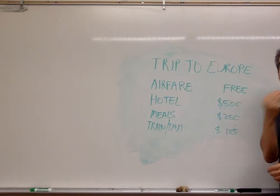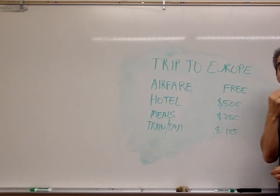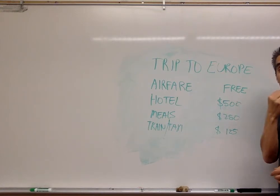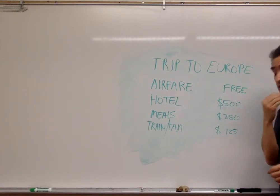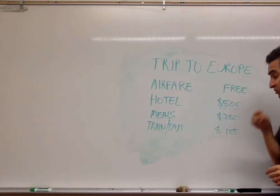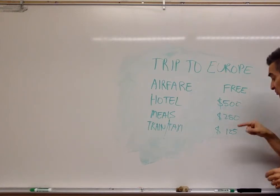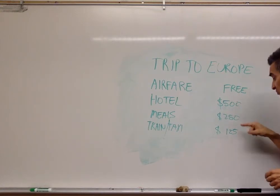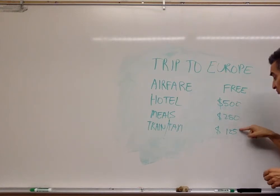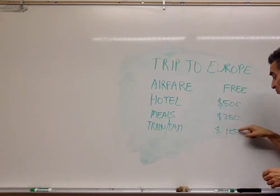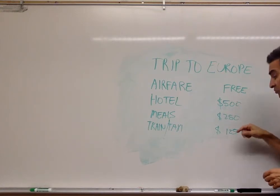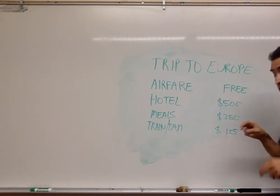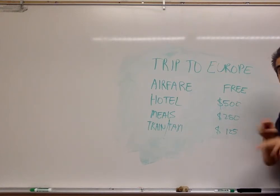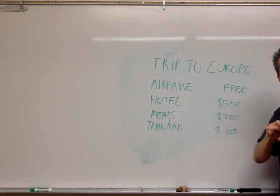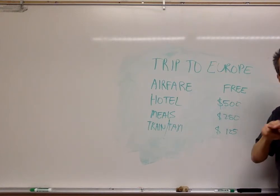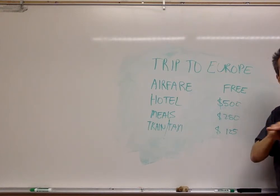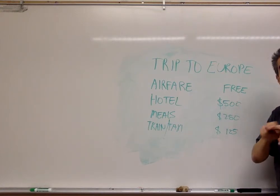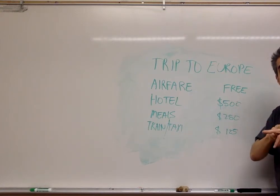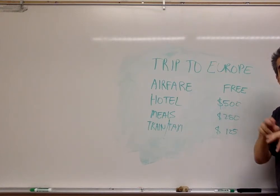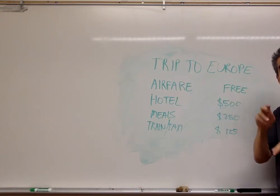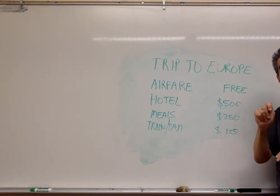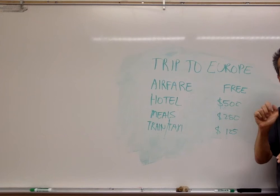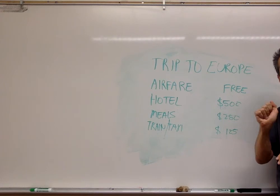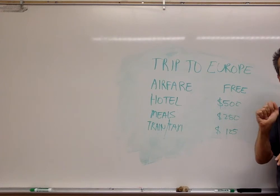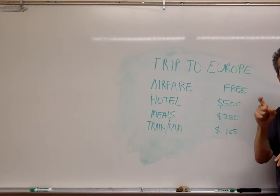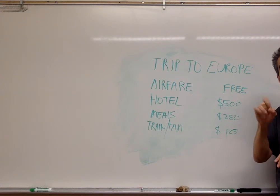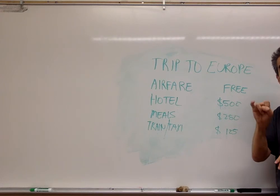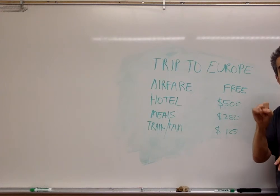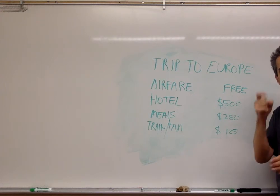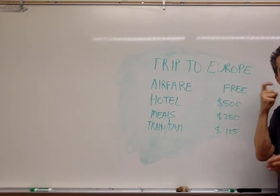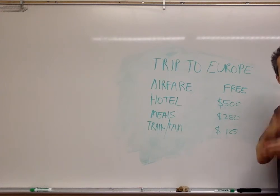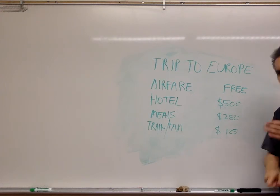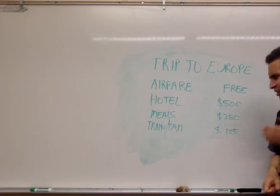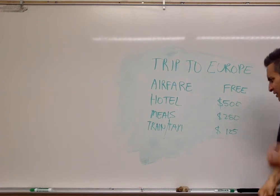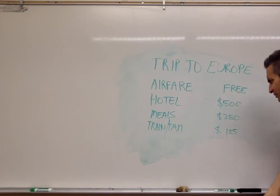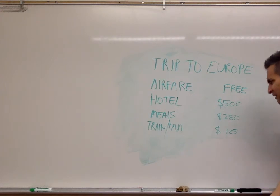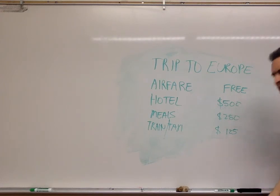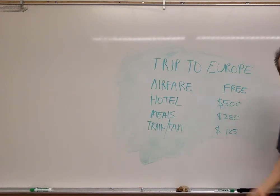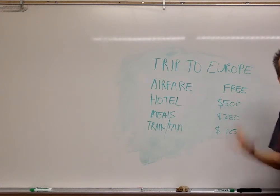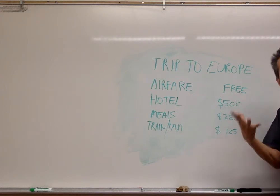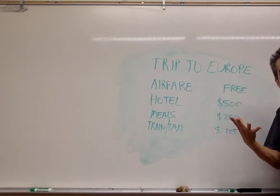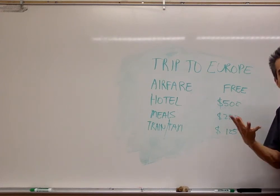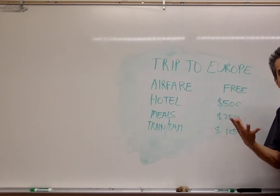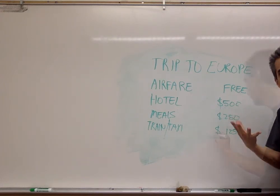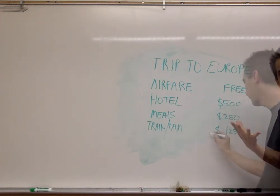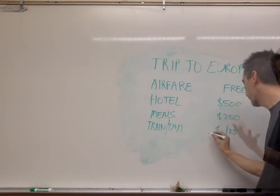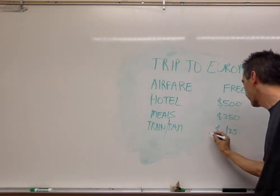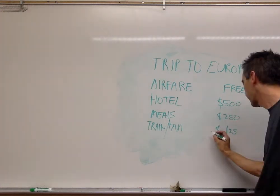the meals, the train, the taxi. What's all that going to cost?